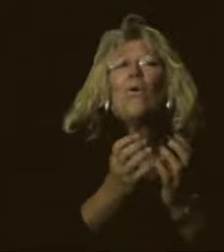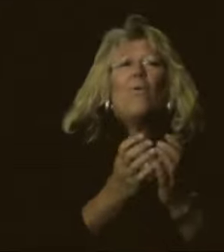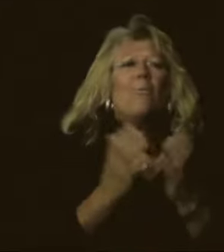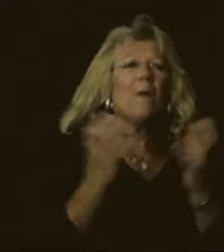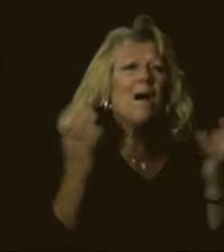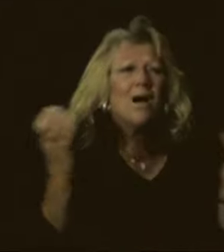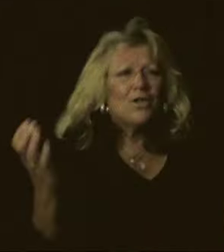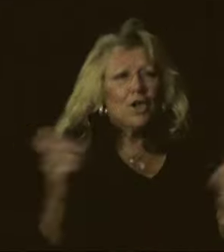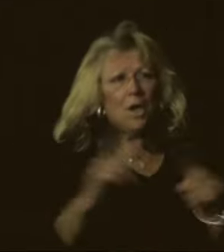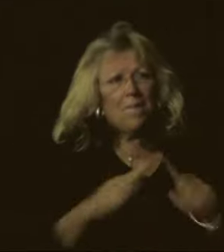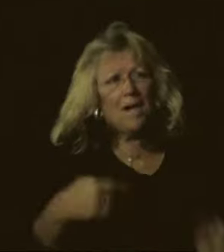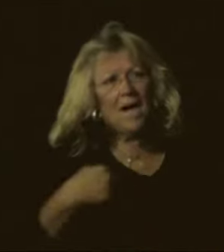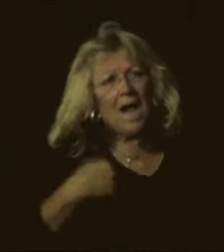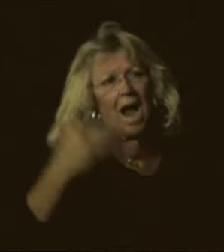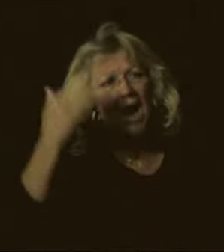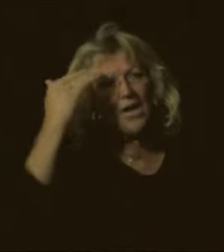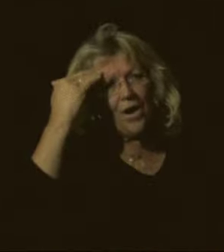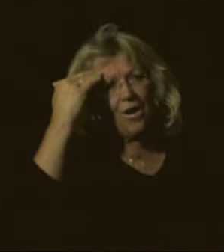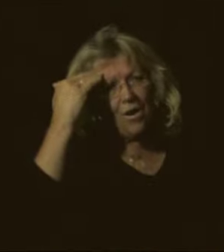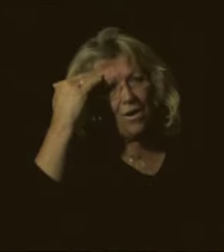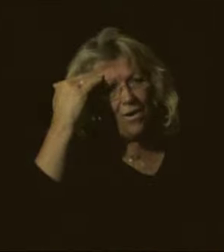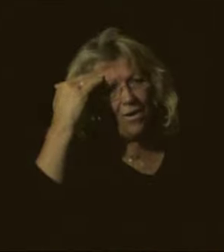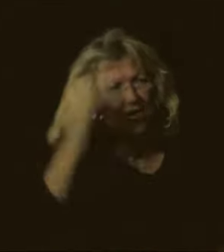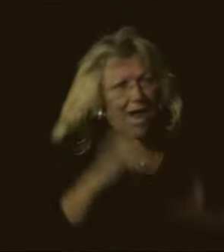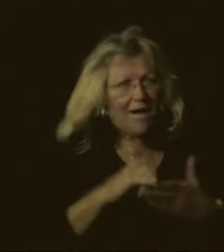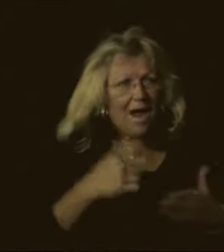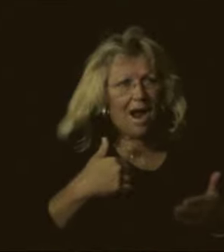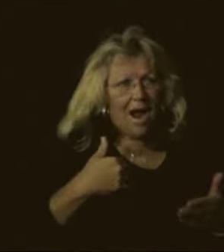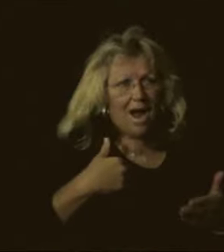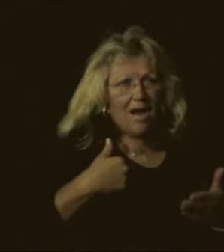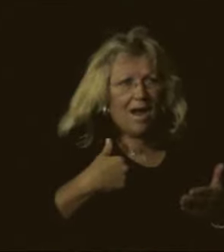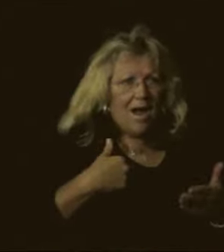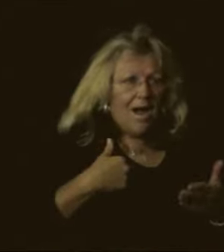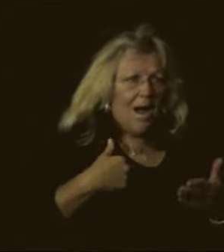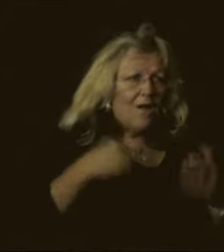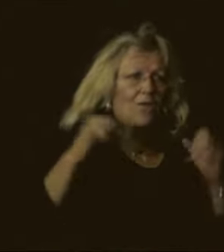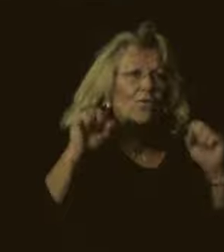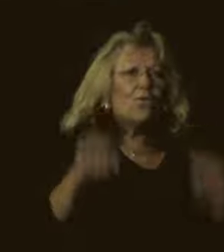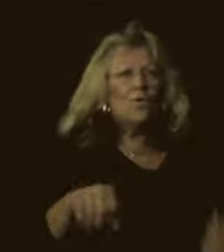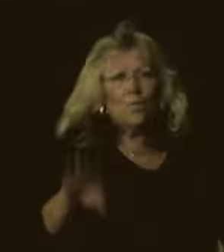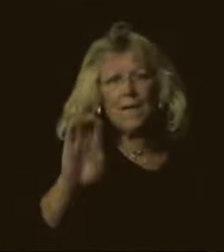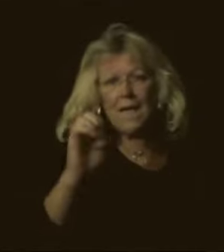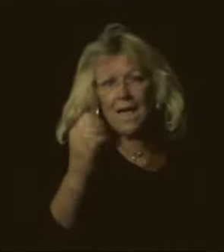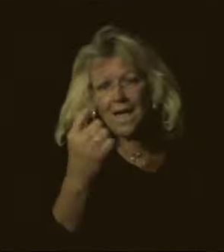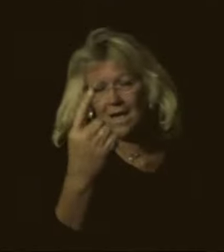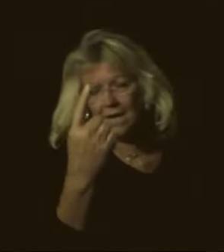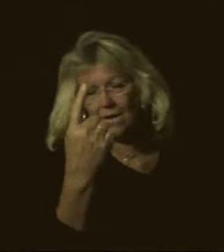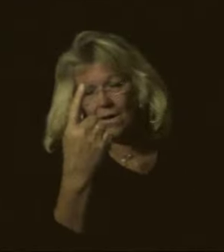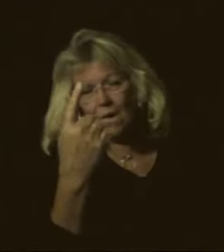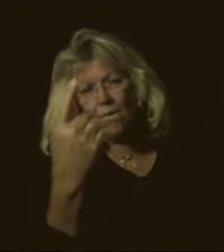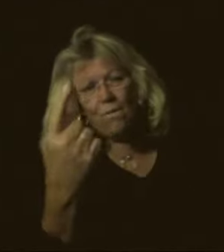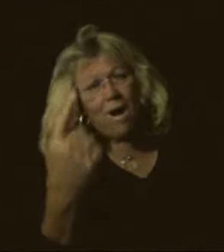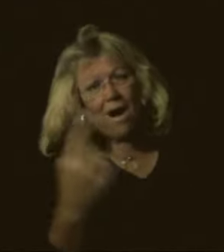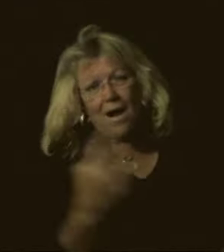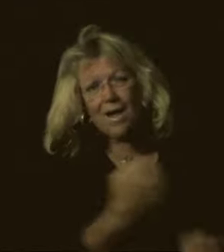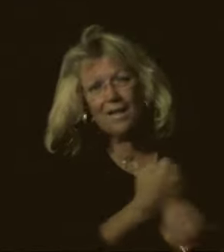much, but I know that I could be the one